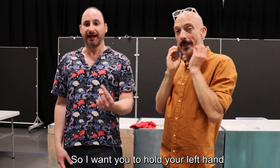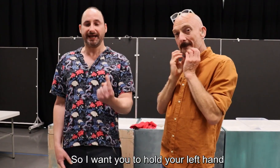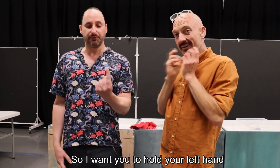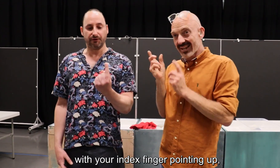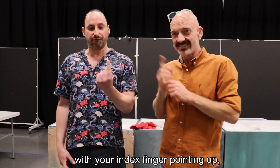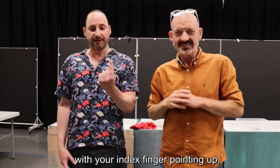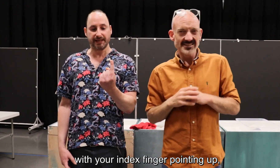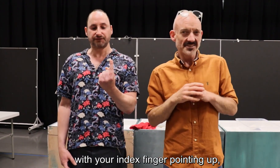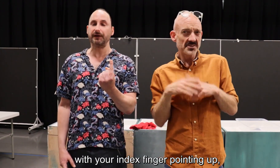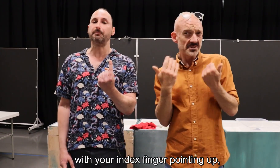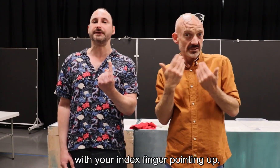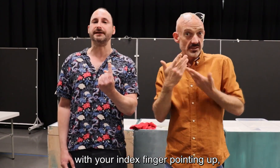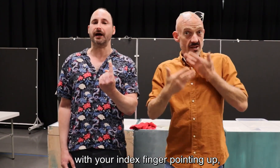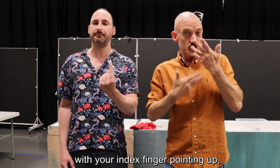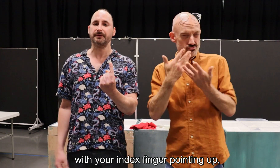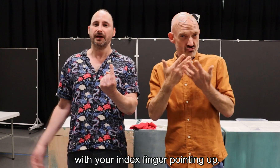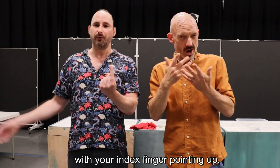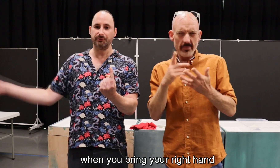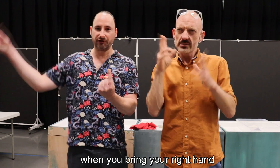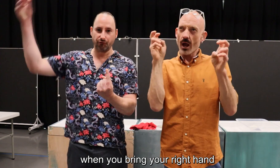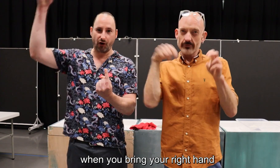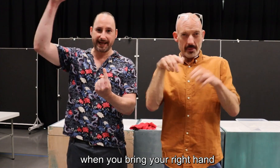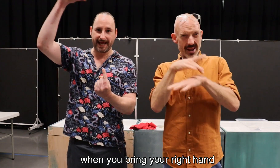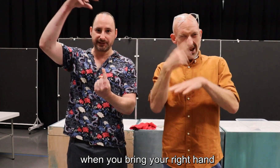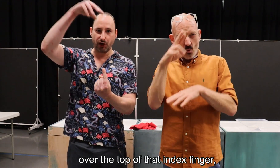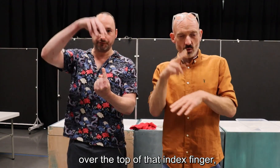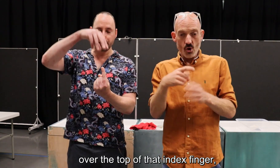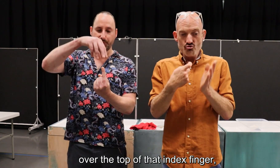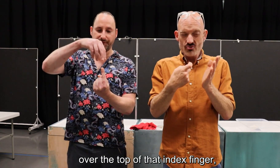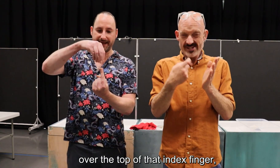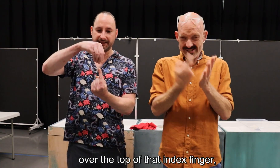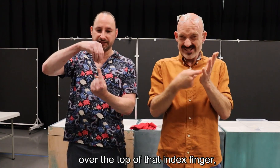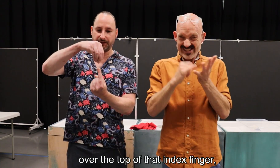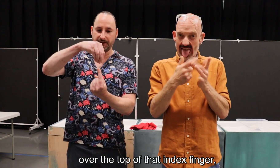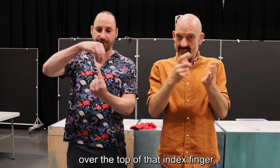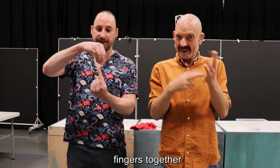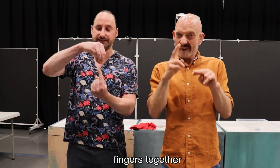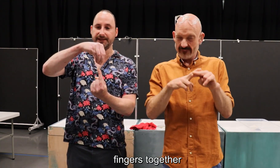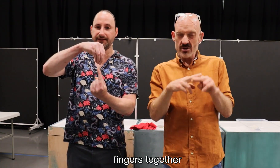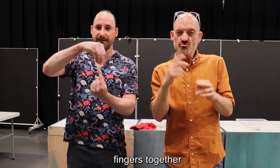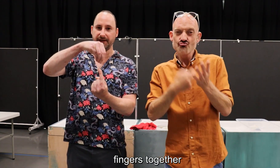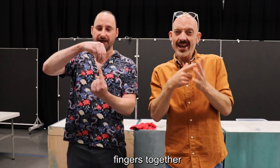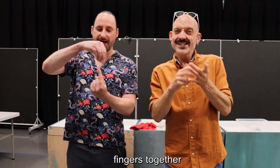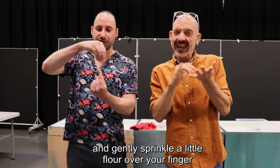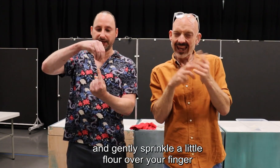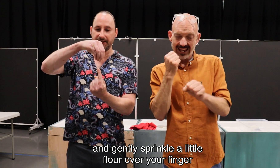hand with your index finger pointing up. When you bring your right hand over the top of that index finger, fingers together, and gently